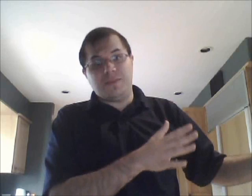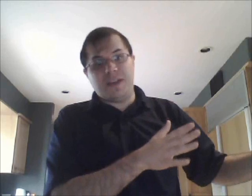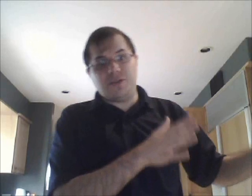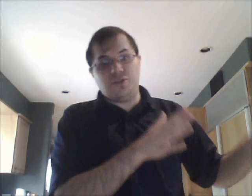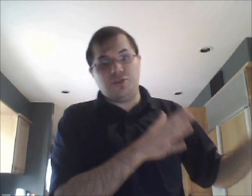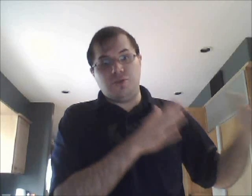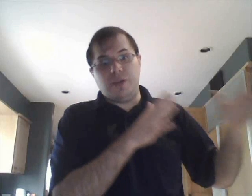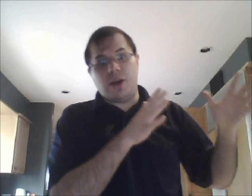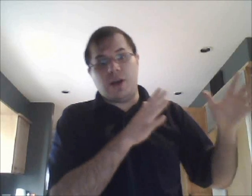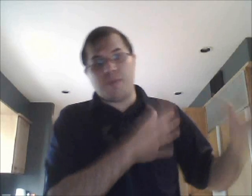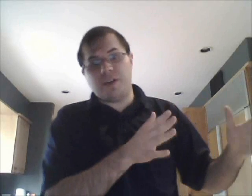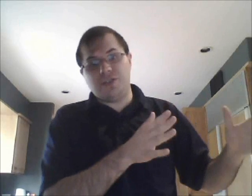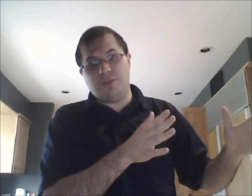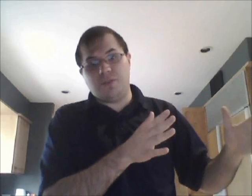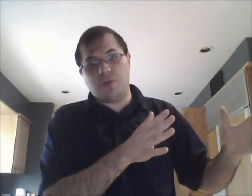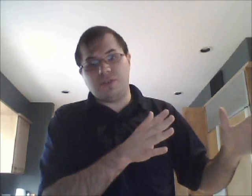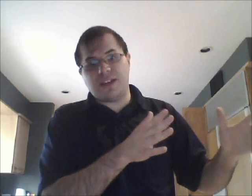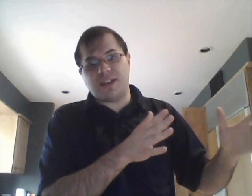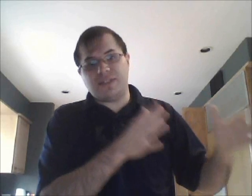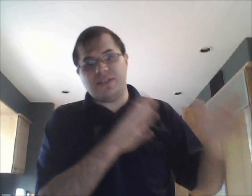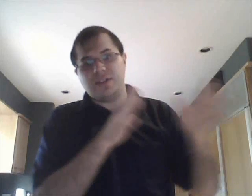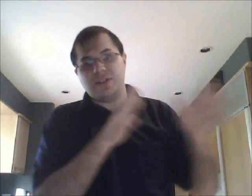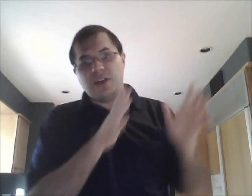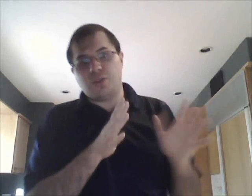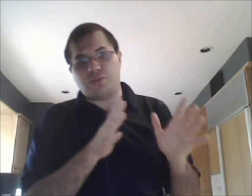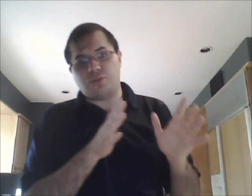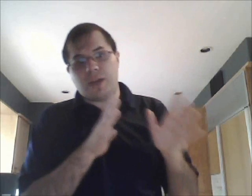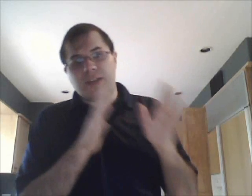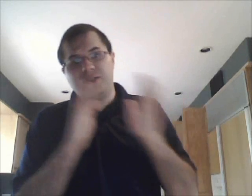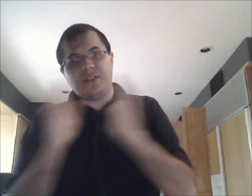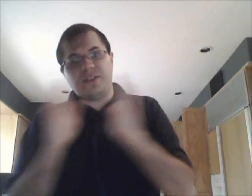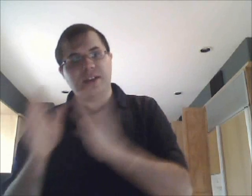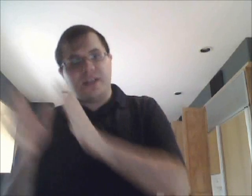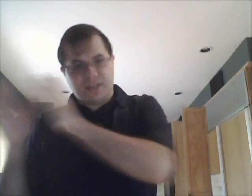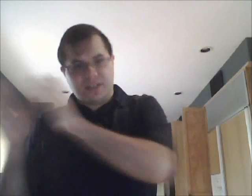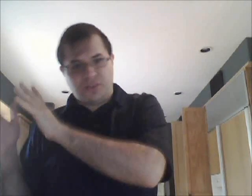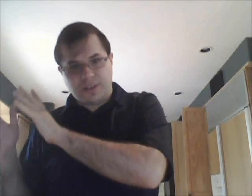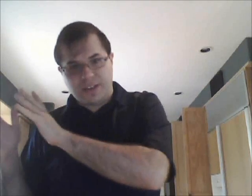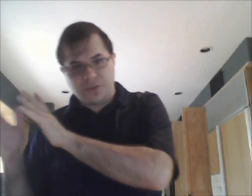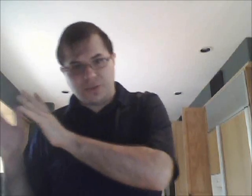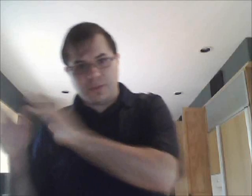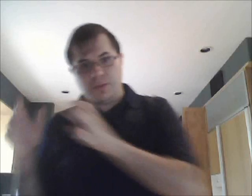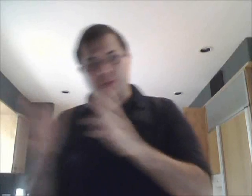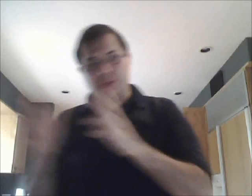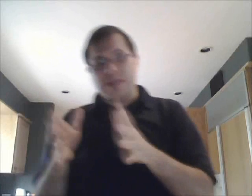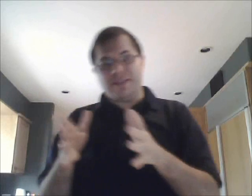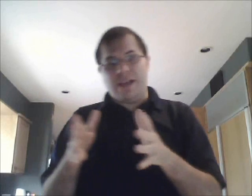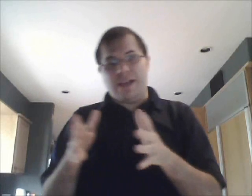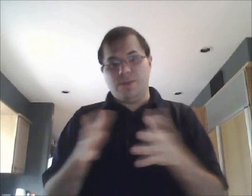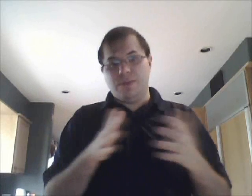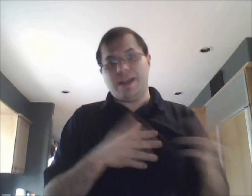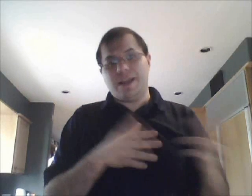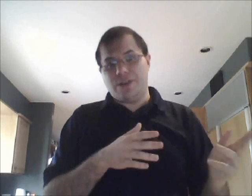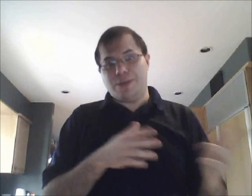down to doing operations on processes threads etc etc but well threads came a little bit later but